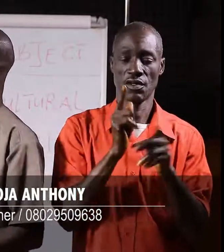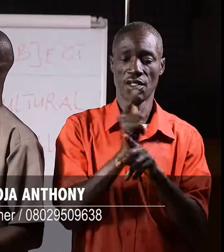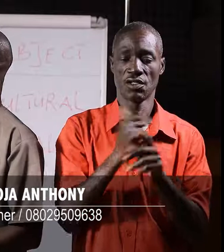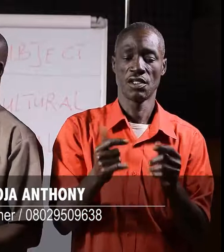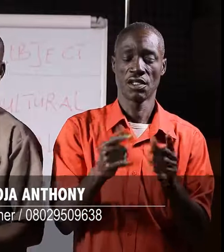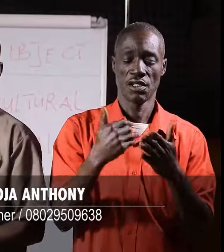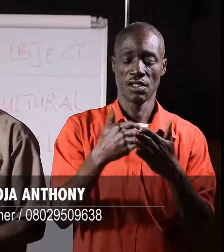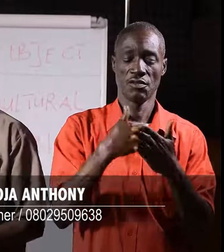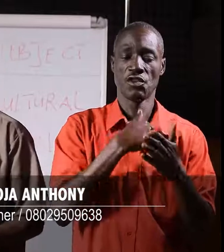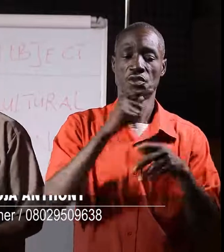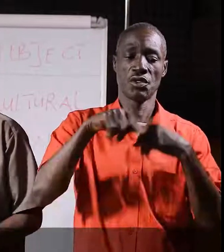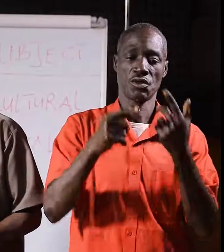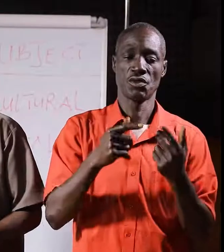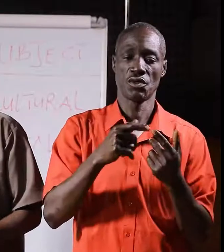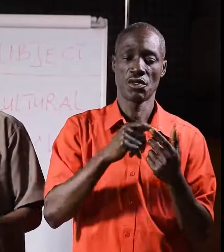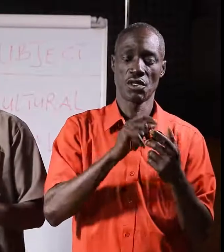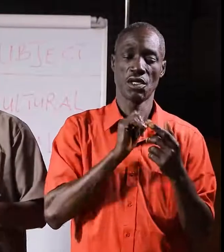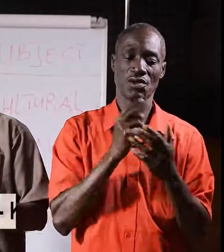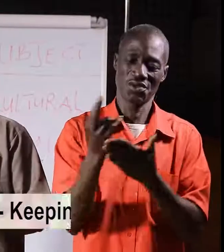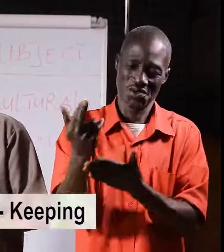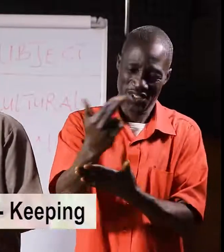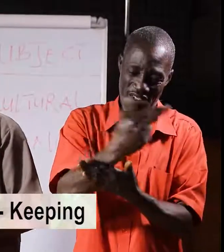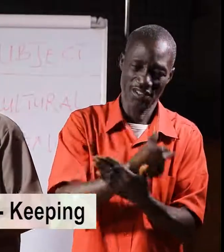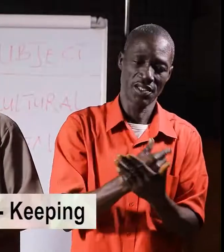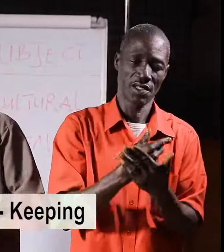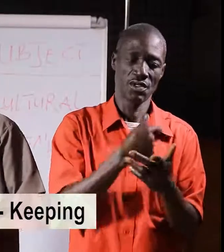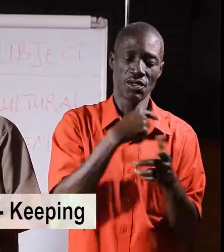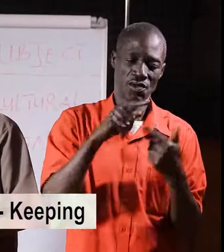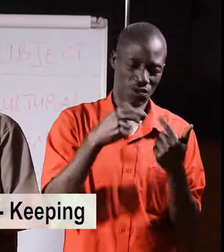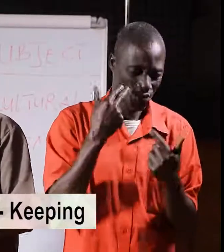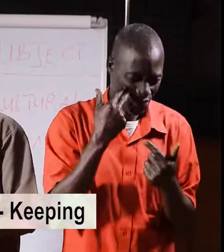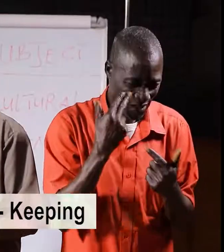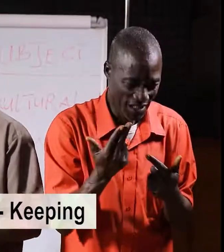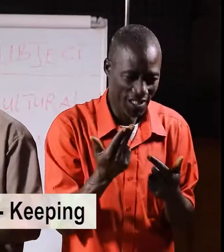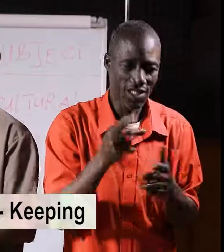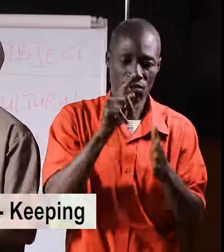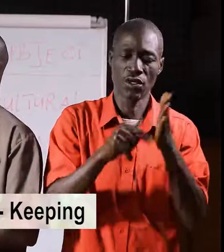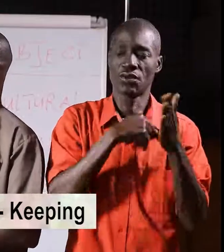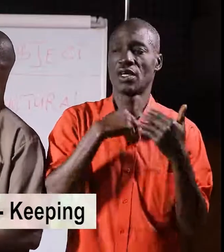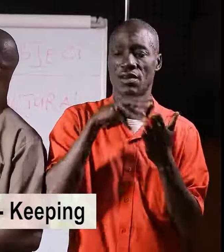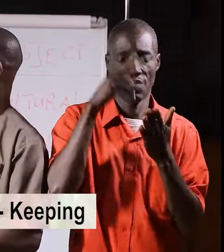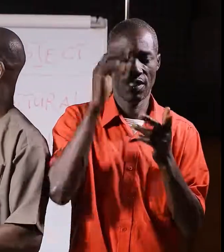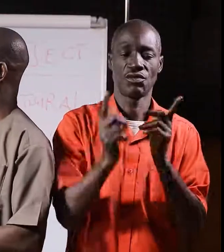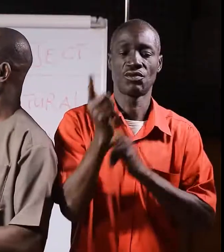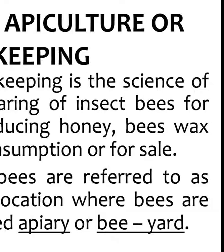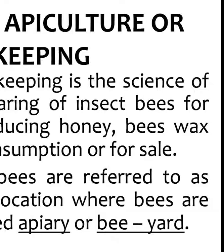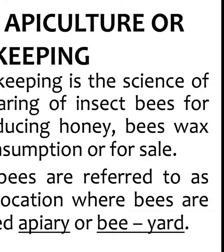But before we go, let us see, let us review briefly what we have seen today.